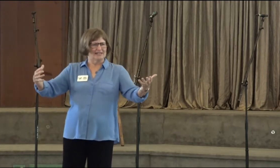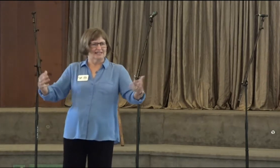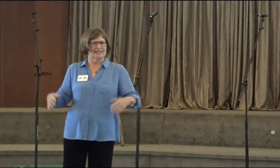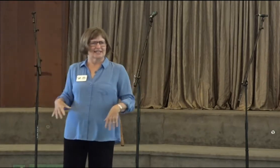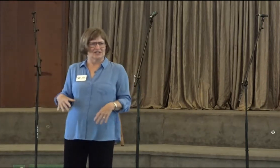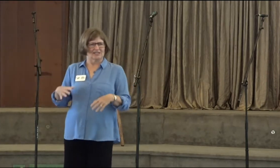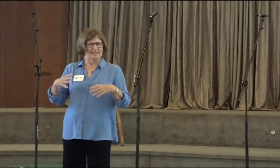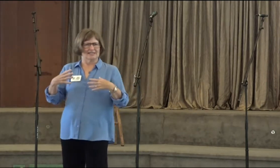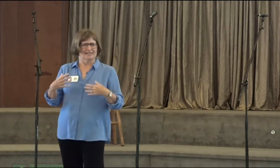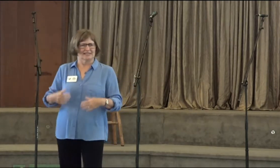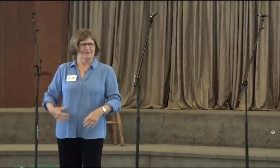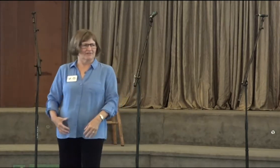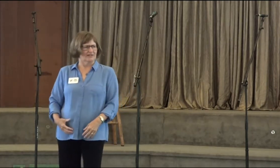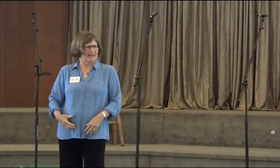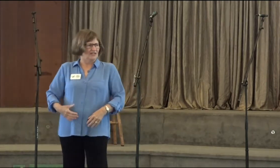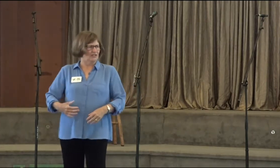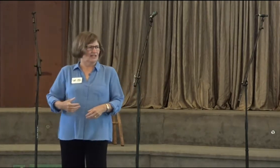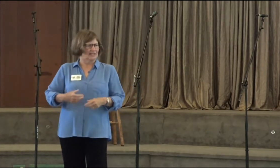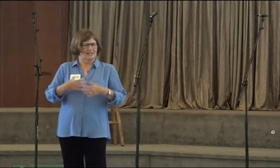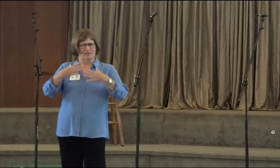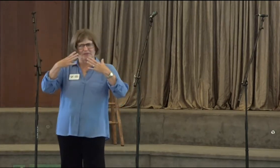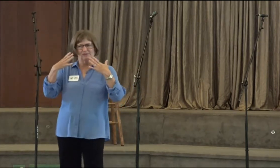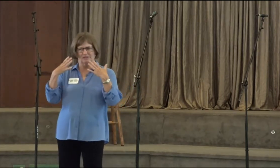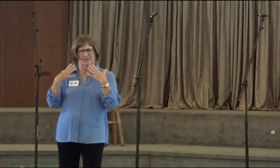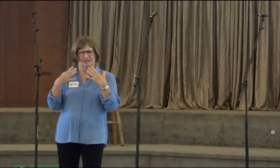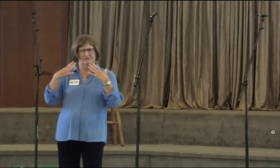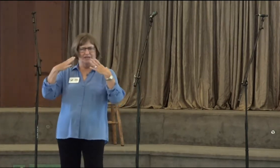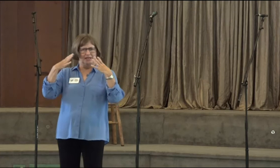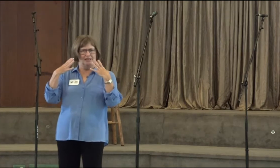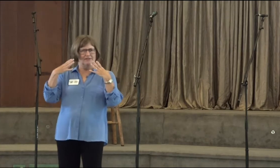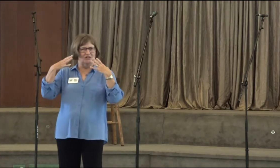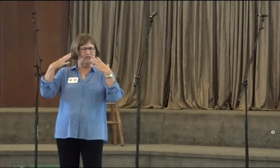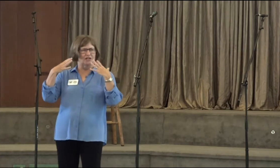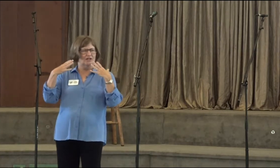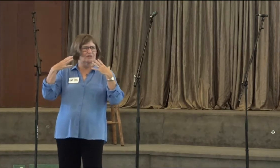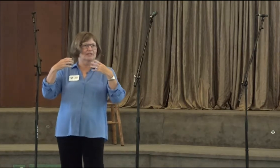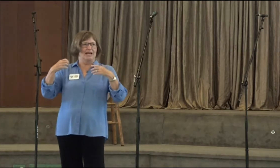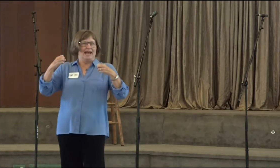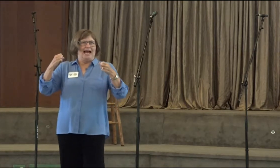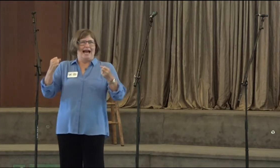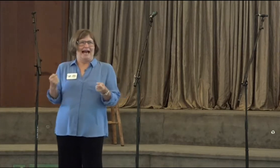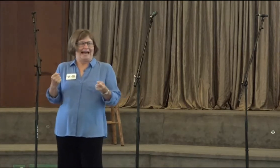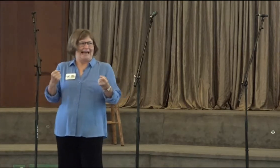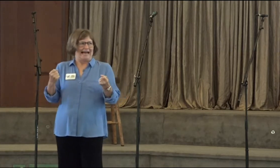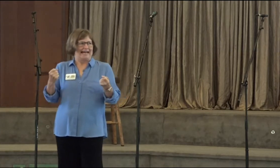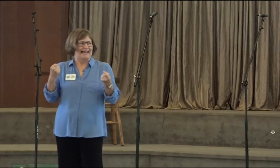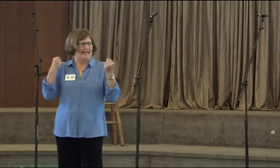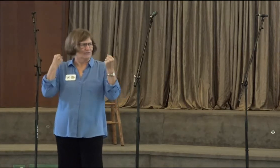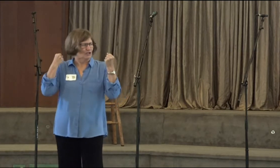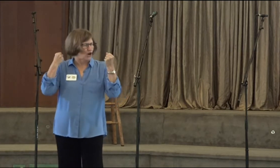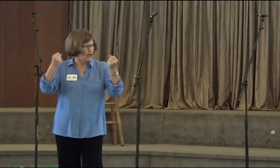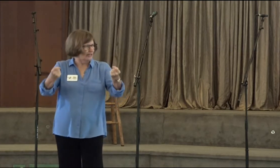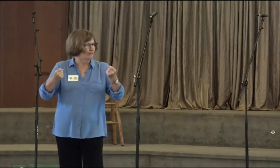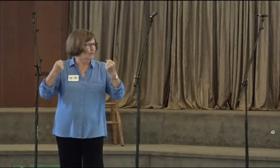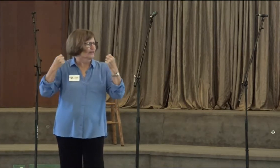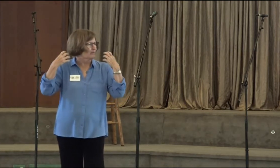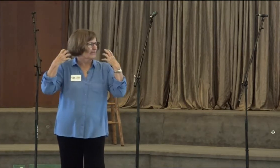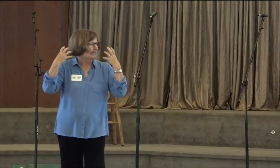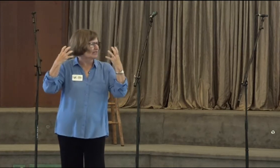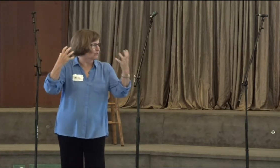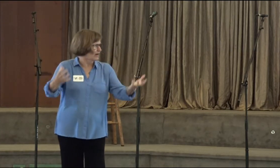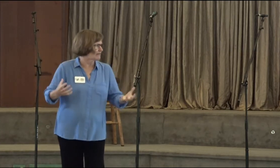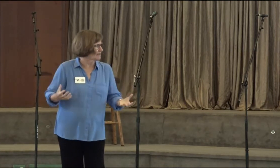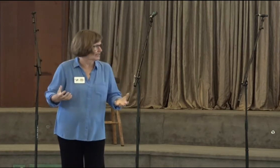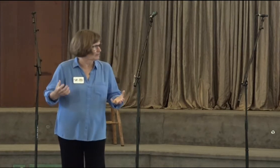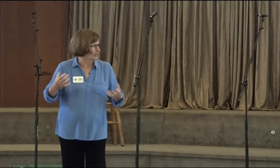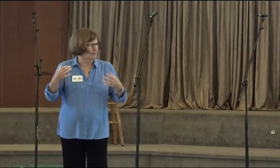were these faces and they just didn't seem very energized. And everybody was just kind of in their chairs. And I was calling forth that